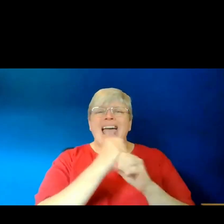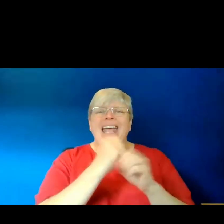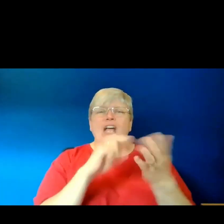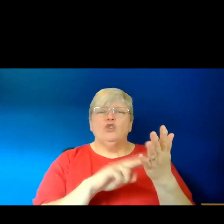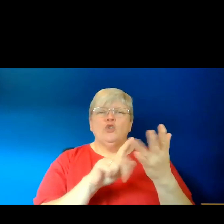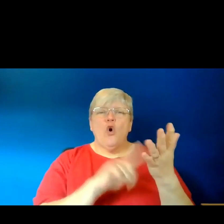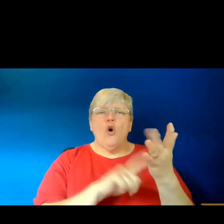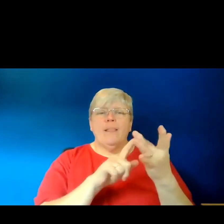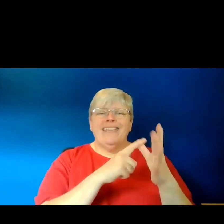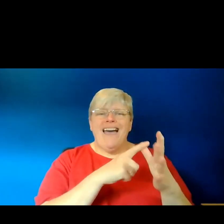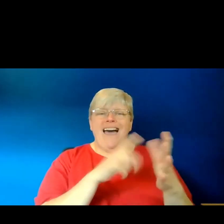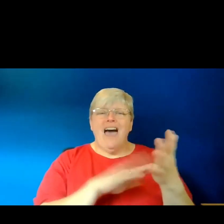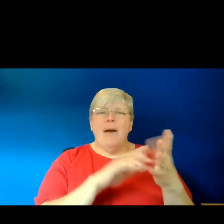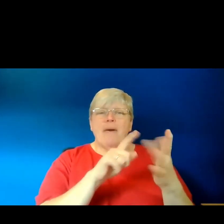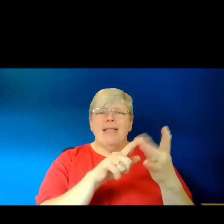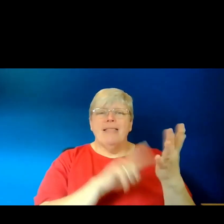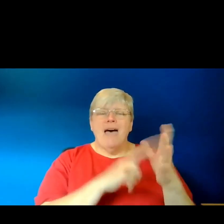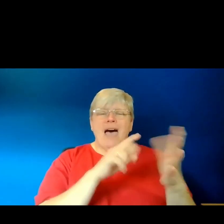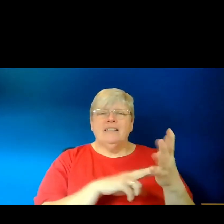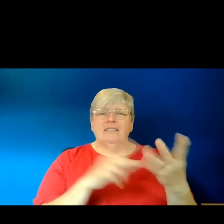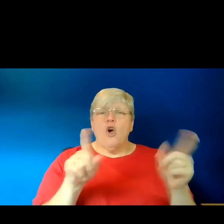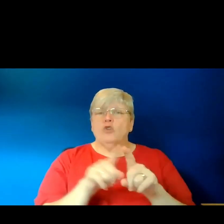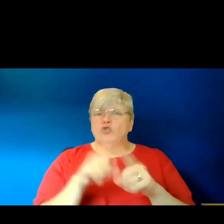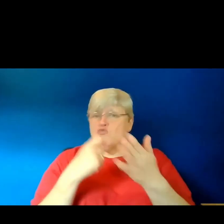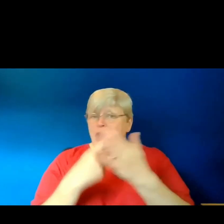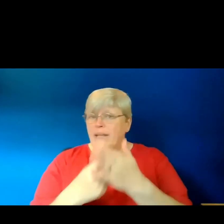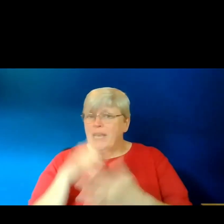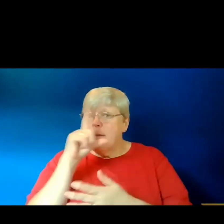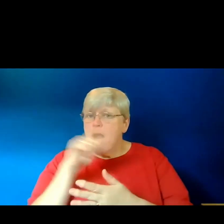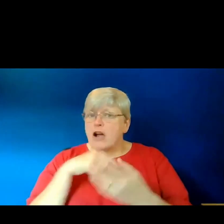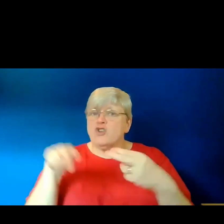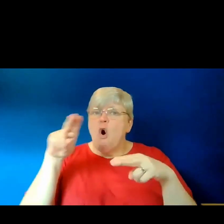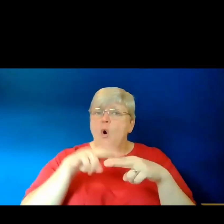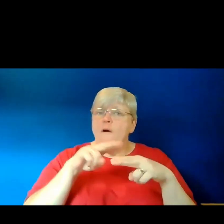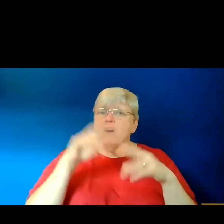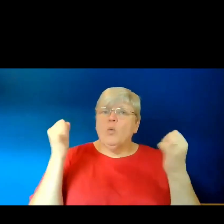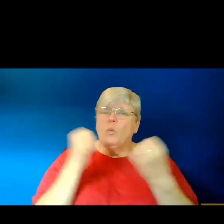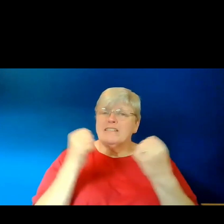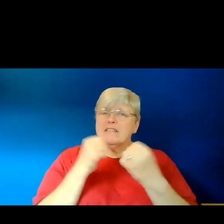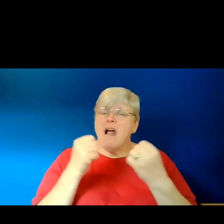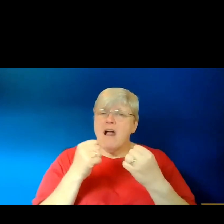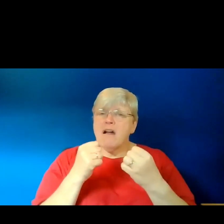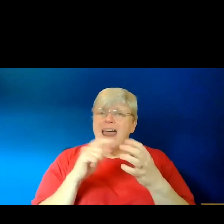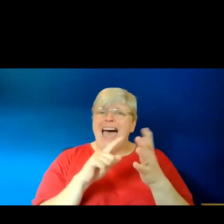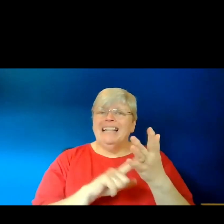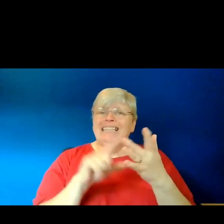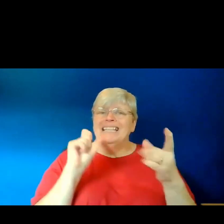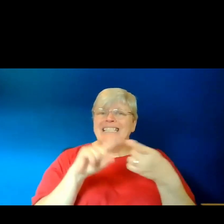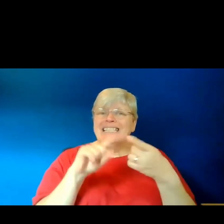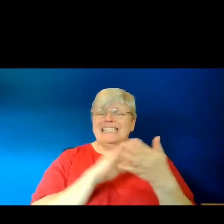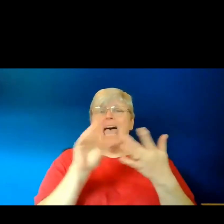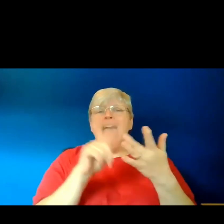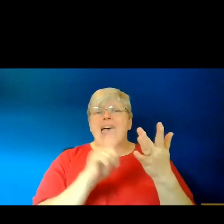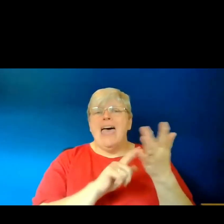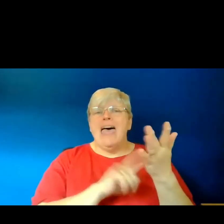I would also recommend Bird of Winter, which is a collection by the poet Alice Hiller. And that